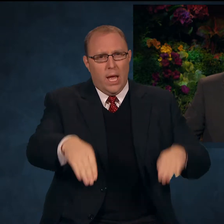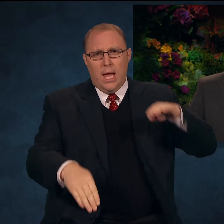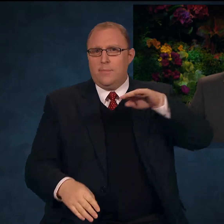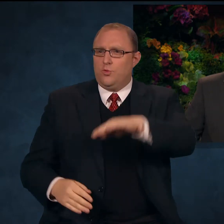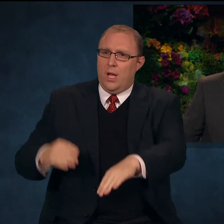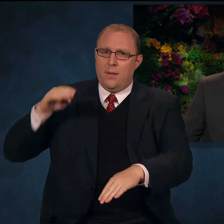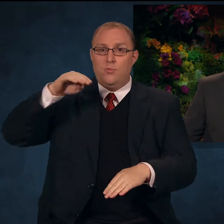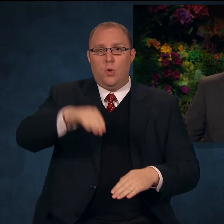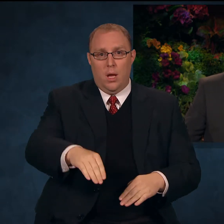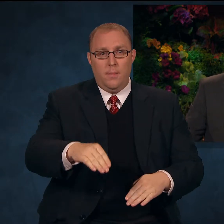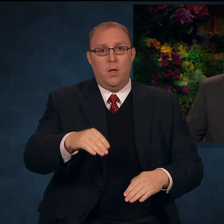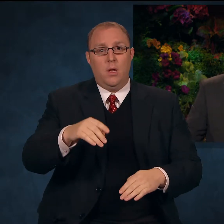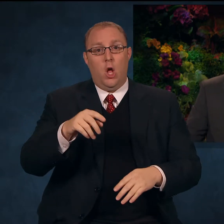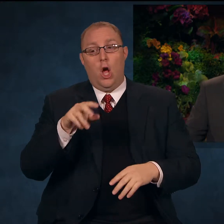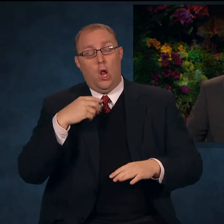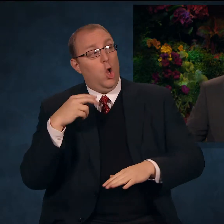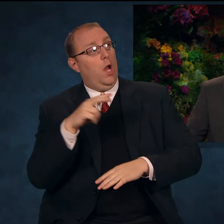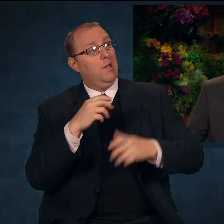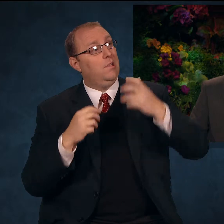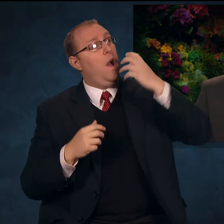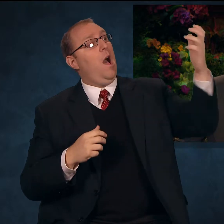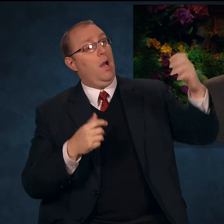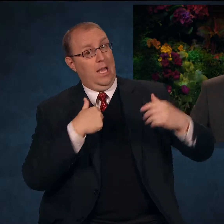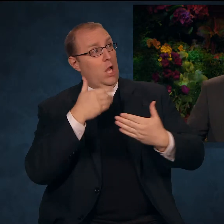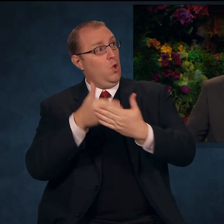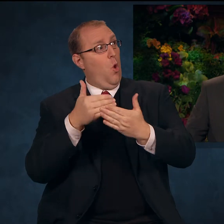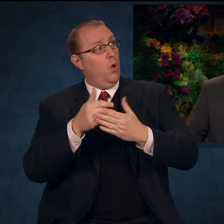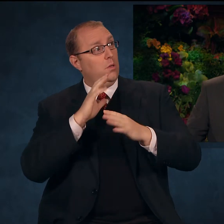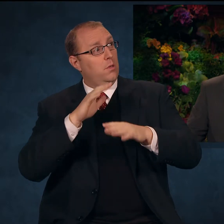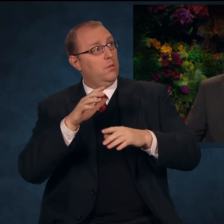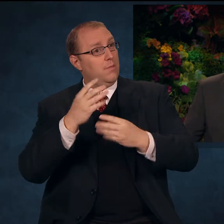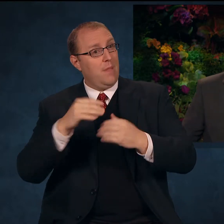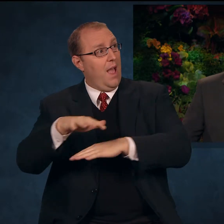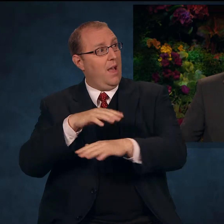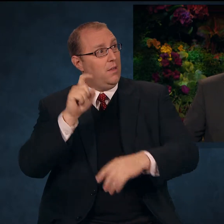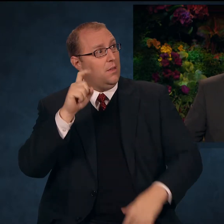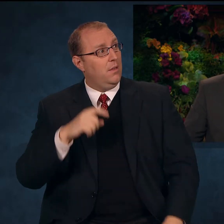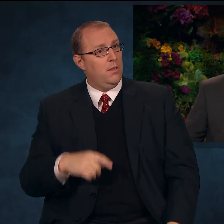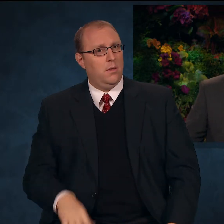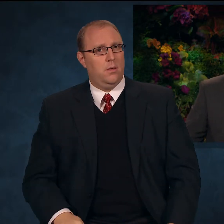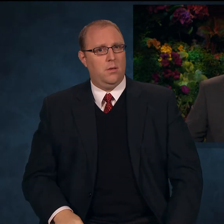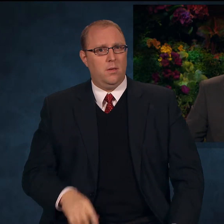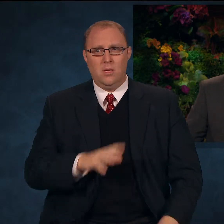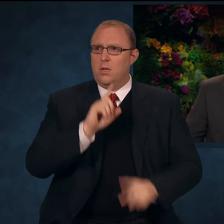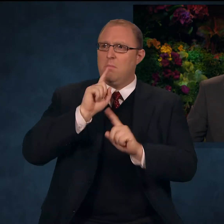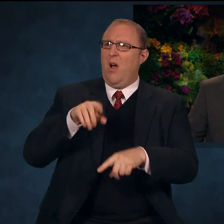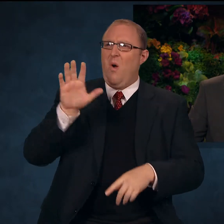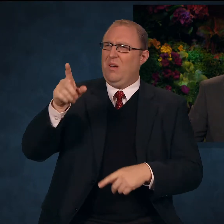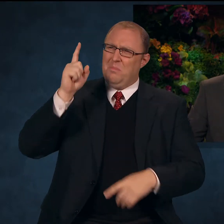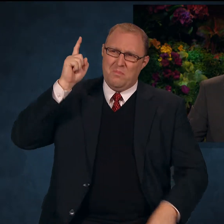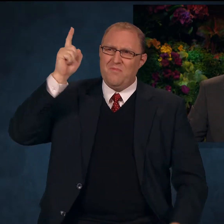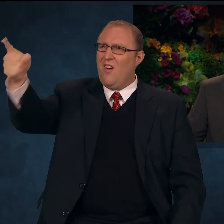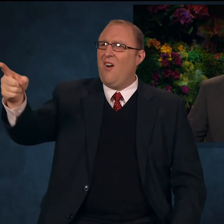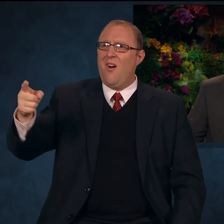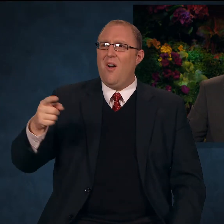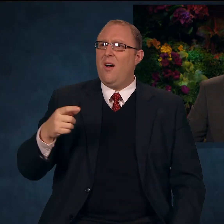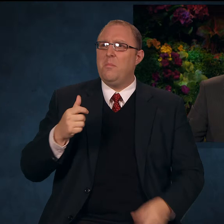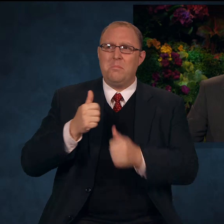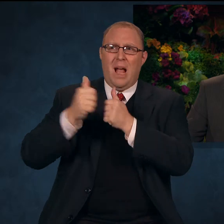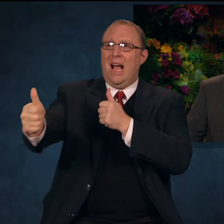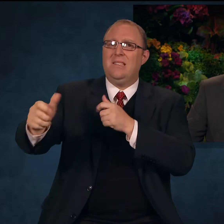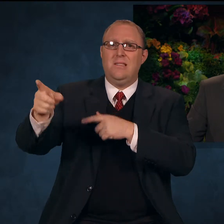my wife, asking if I was close to the sandbar. Her response was, you have gone way past it.